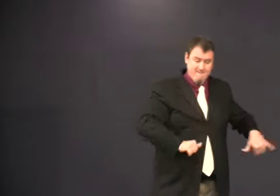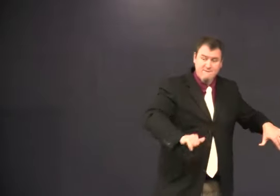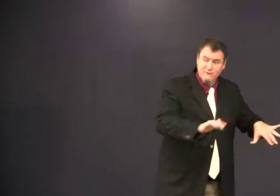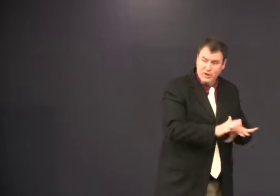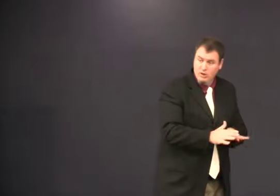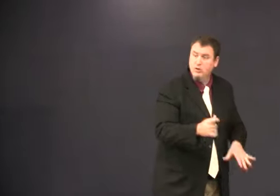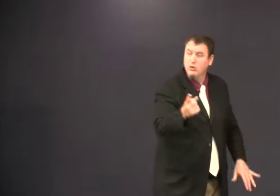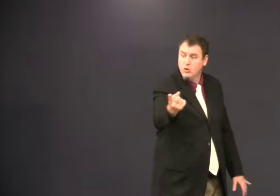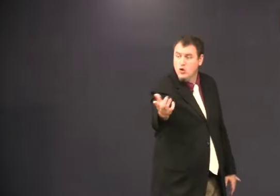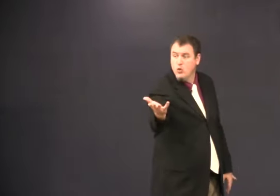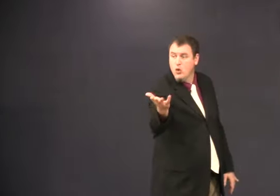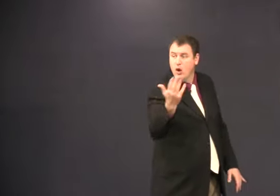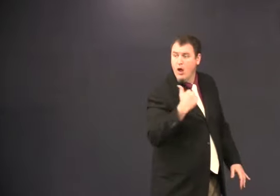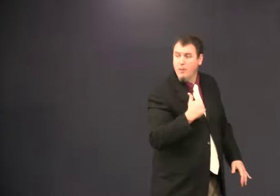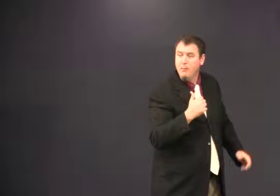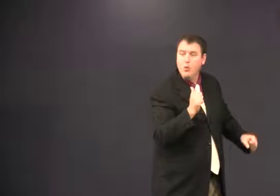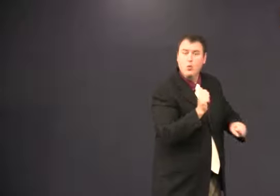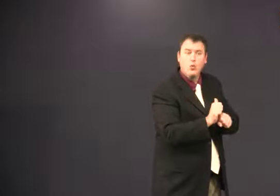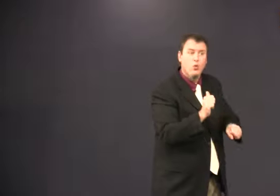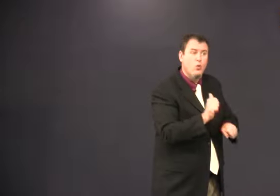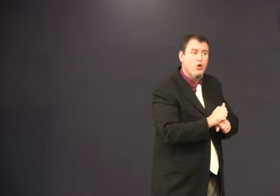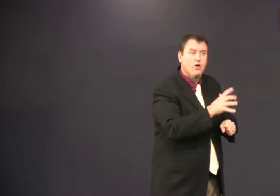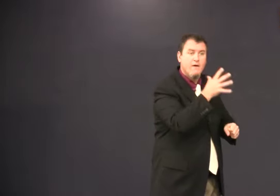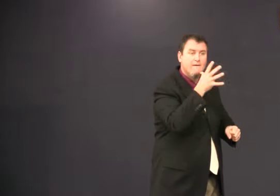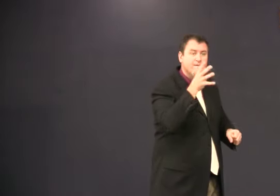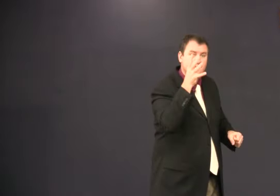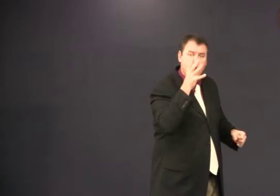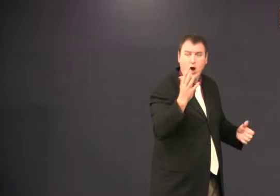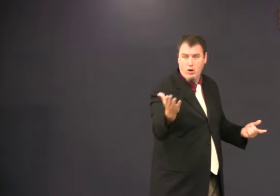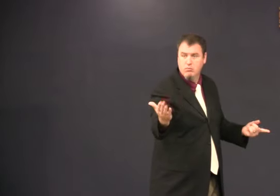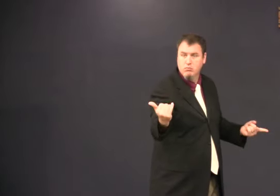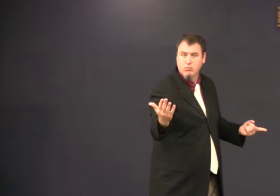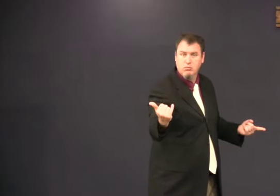fine. I have some land. I'm going to come and work on my farm.